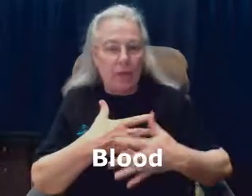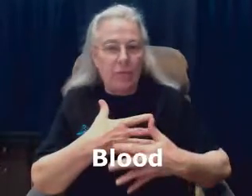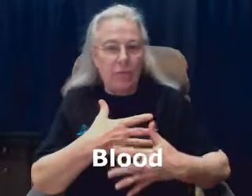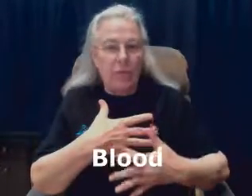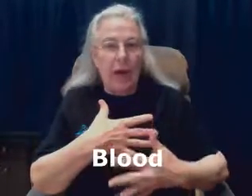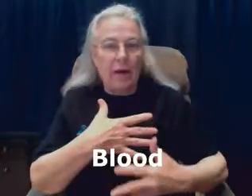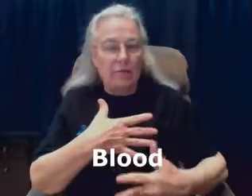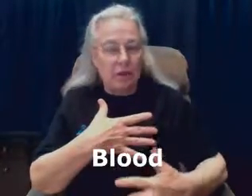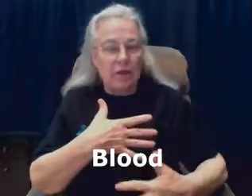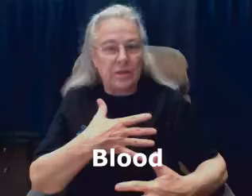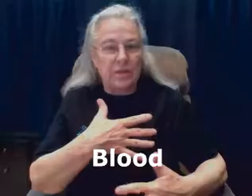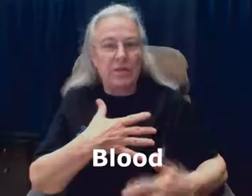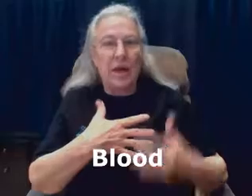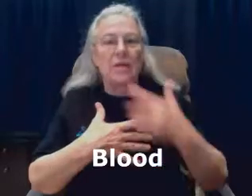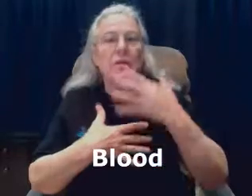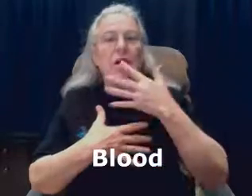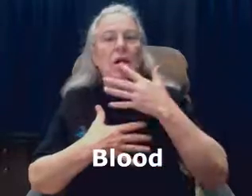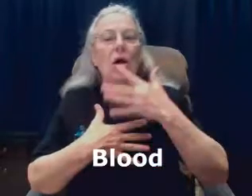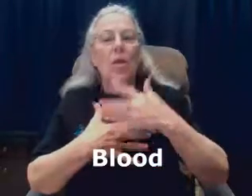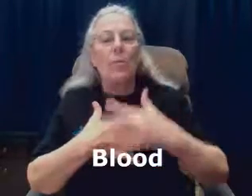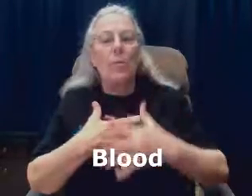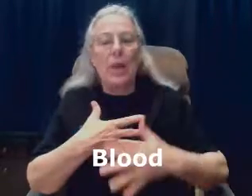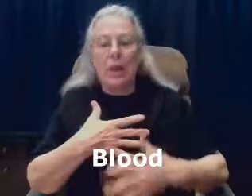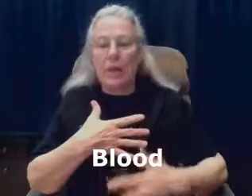the back of Jesus' hands, blood.